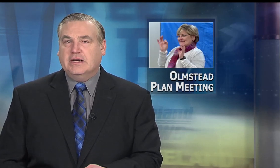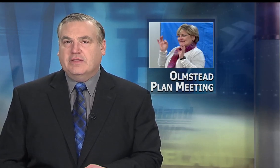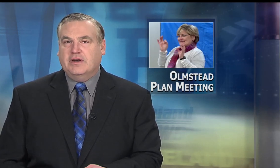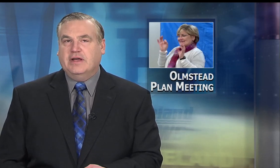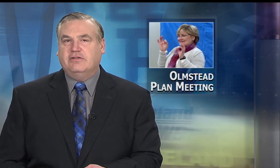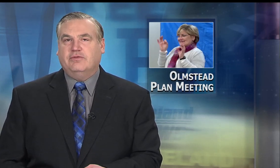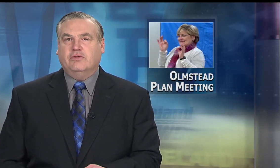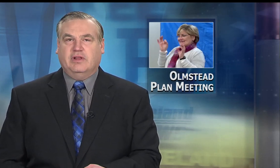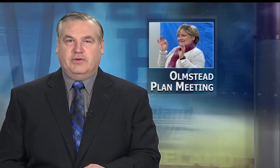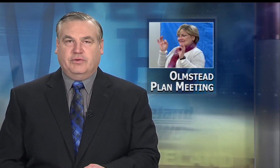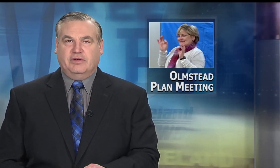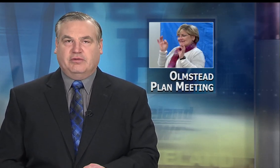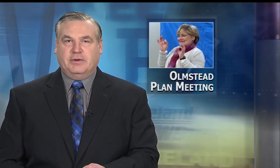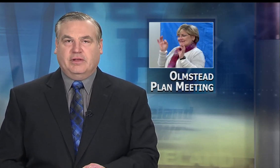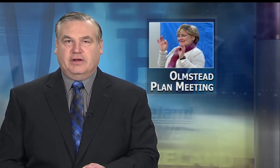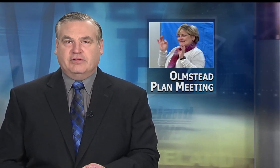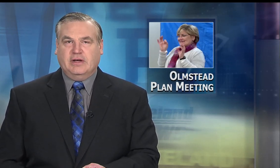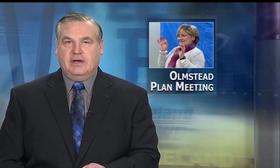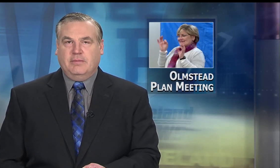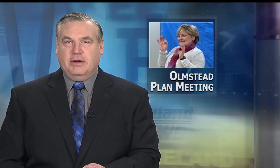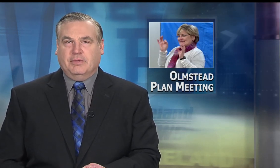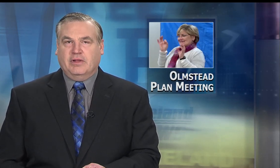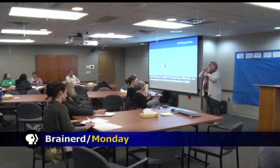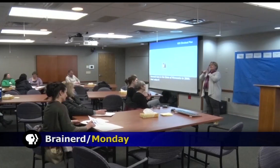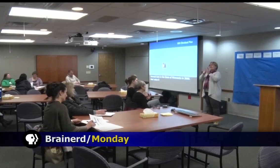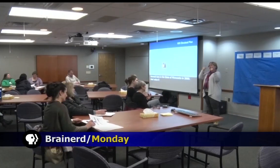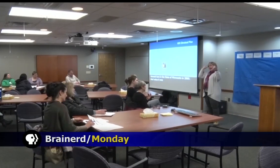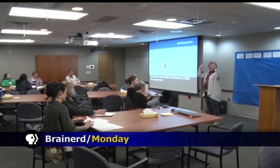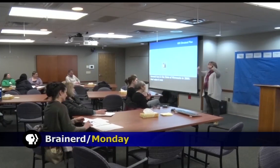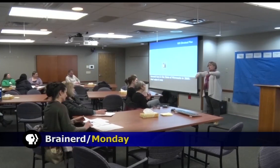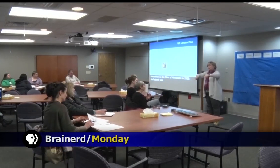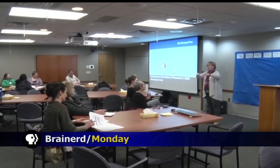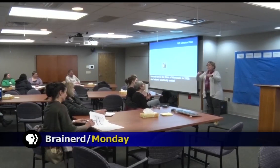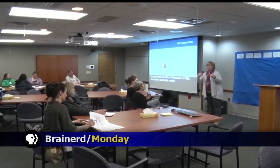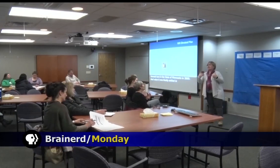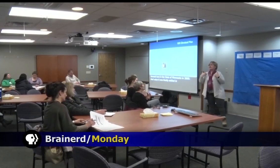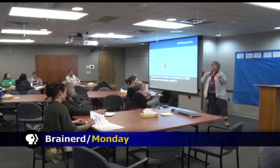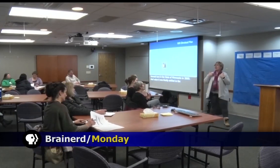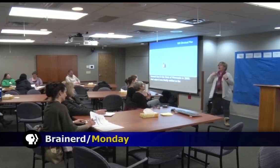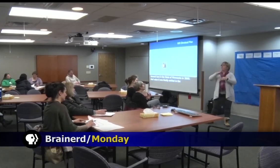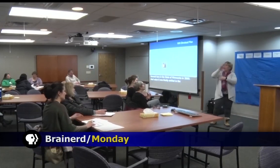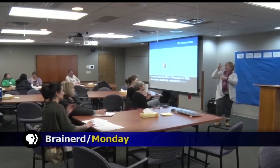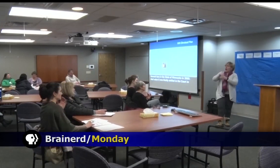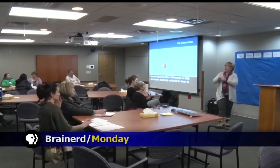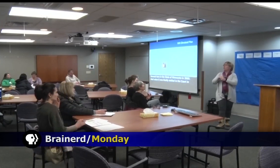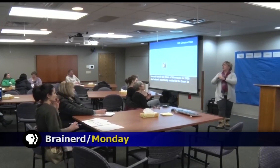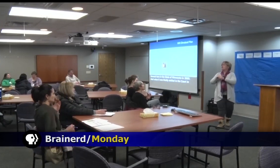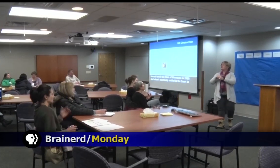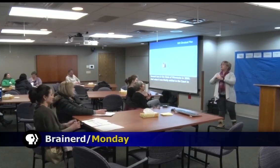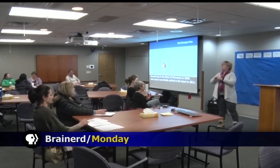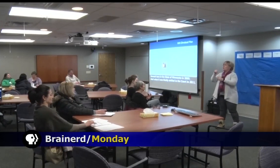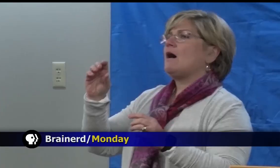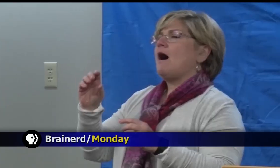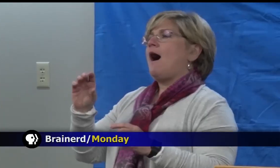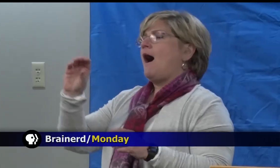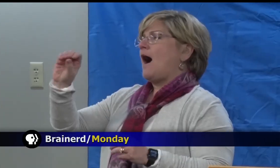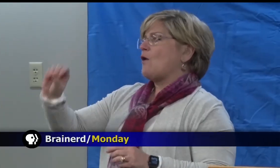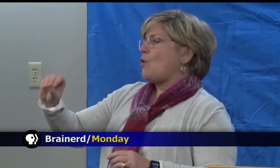the needs of those living with disabilities. People living with disabilities or people who work with people with disabilities all came out to provide